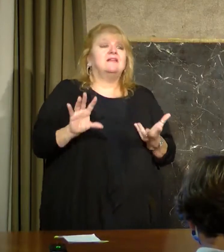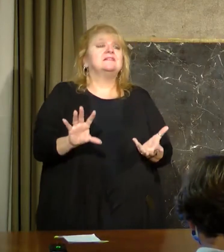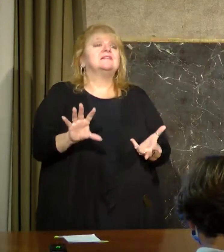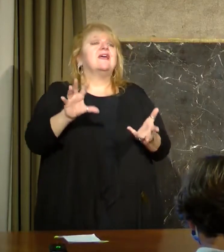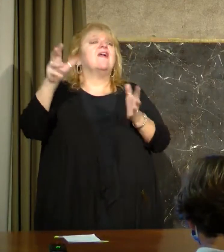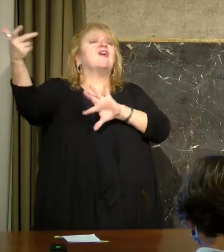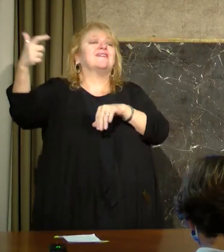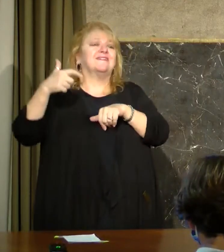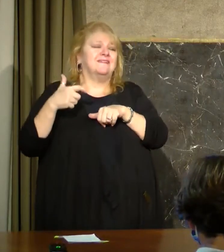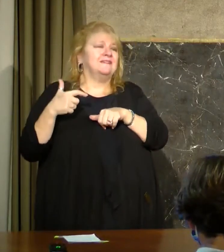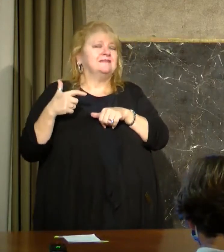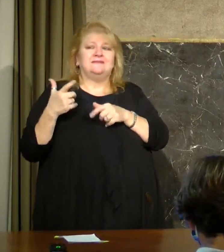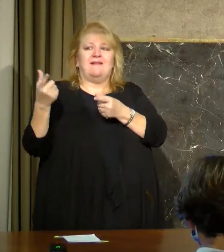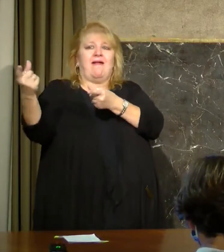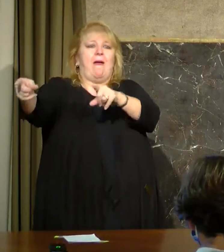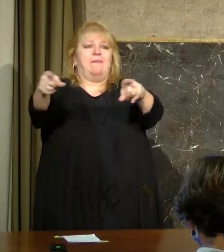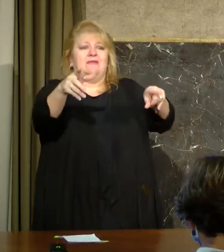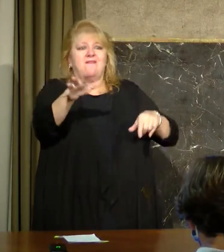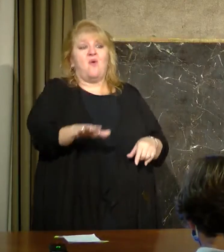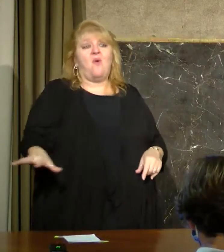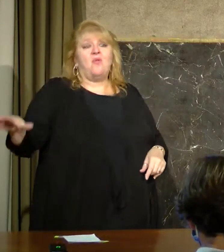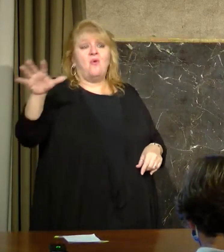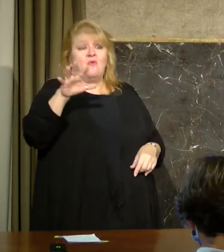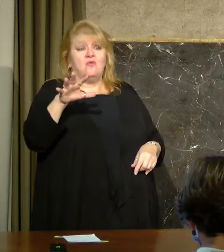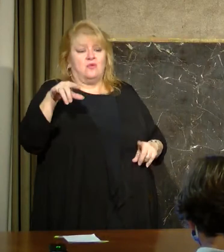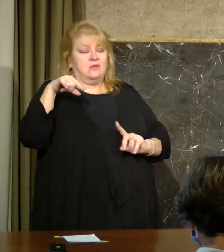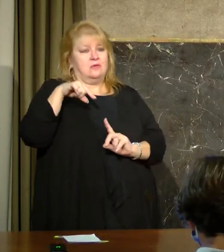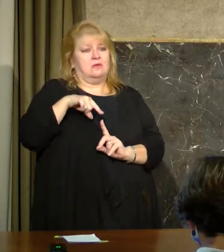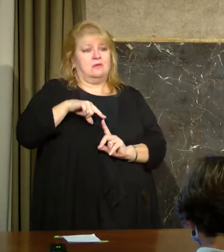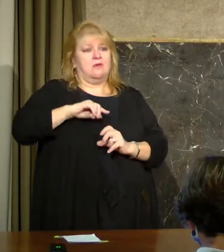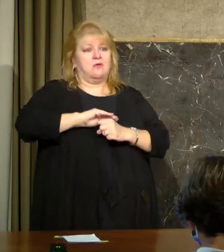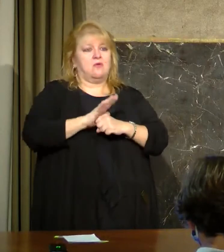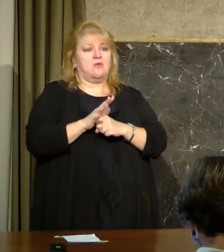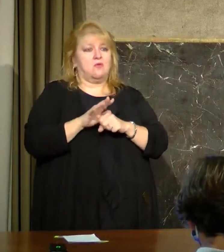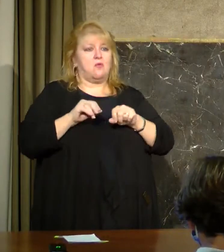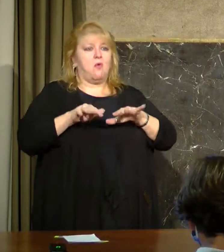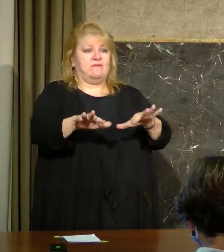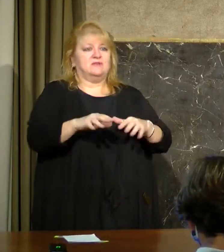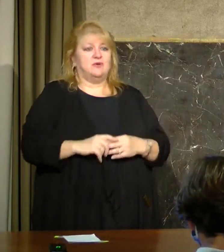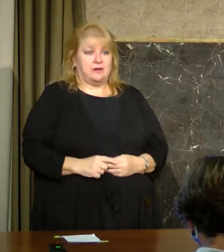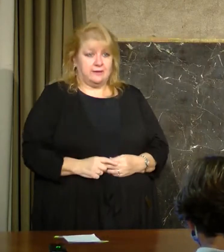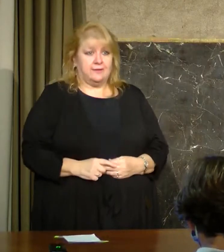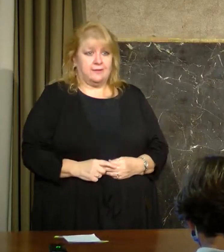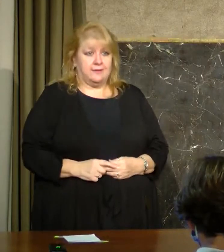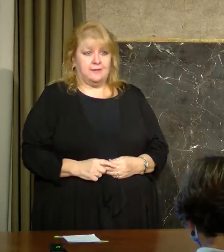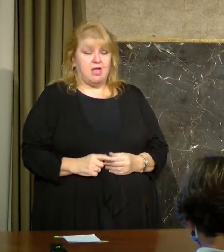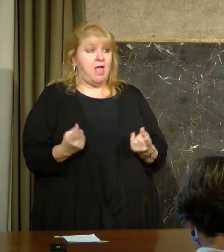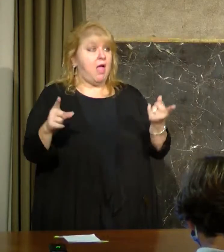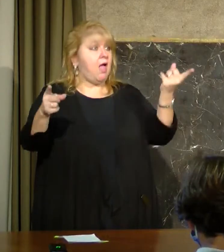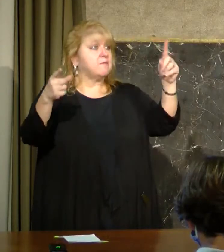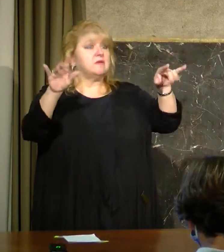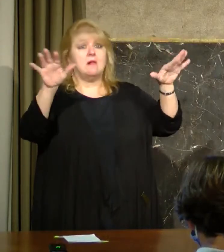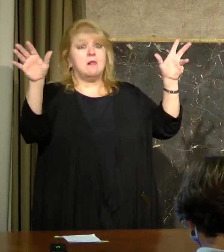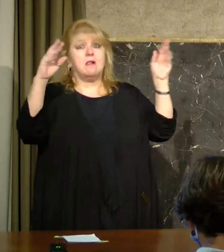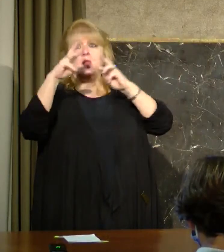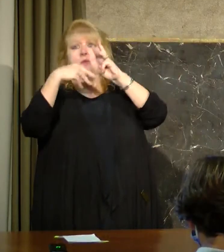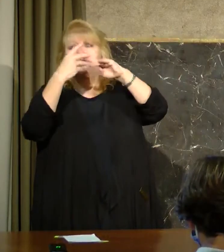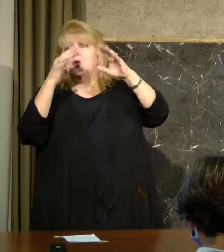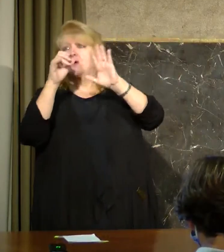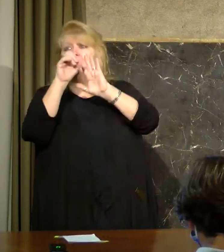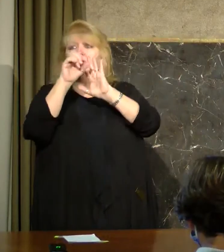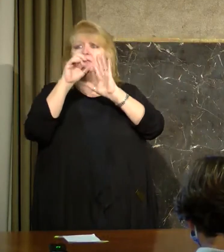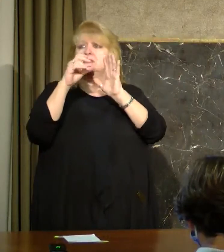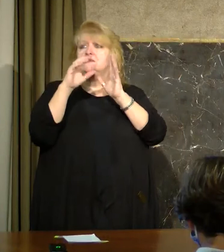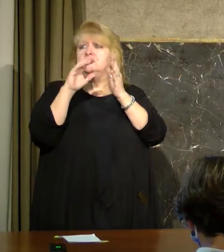times, that's what's important to us. And I'd like to ask folks to take recognition of that.